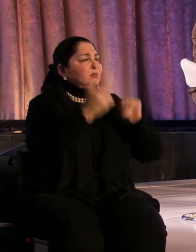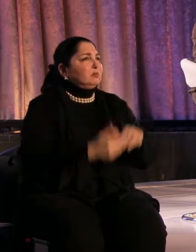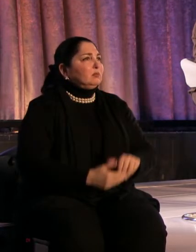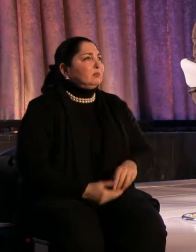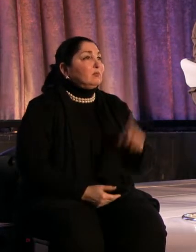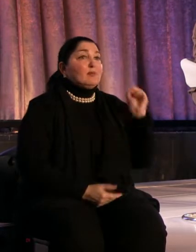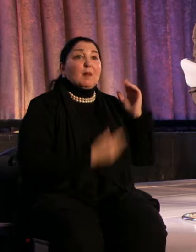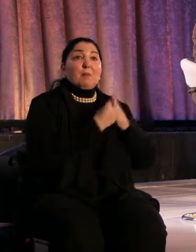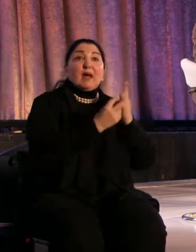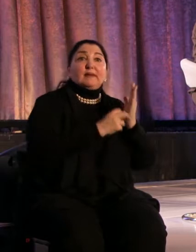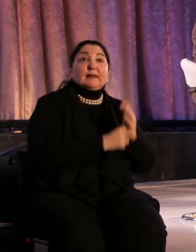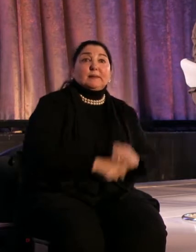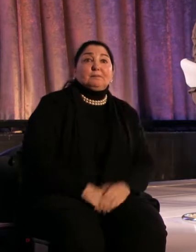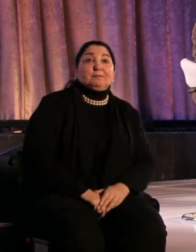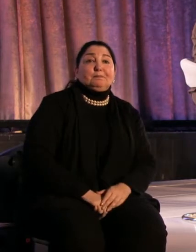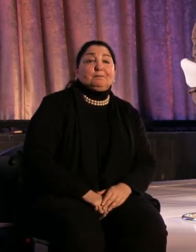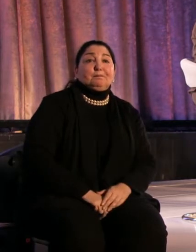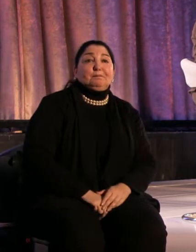buy a ticket.